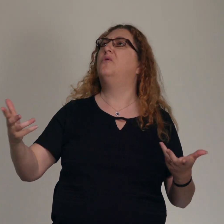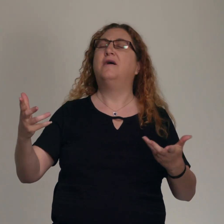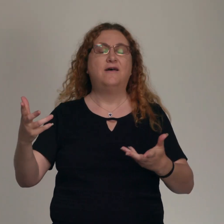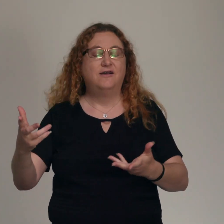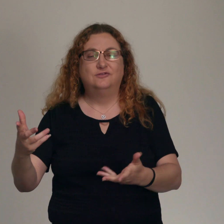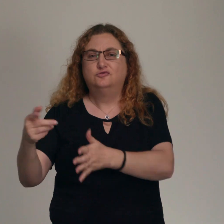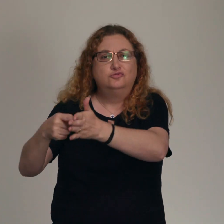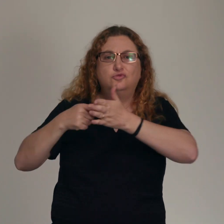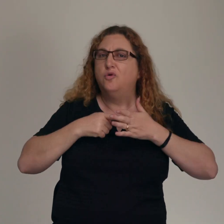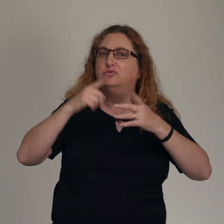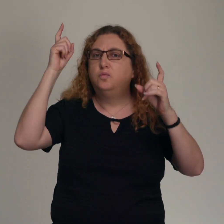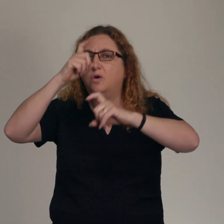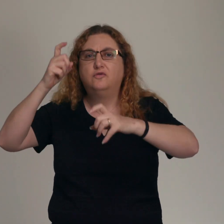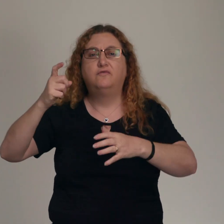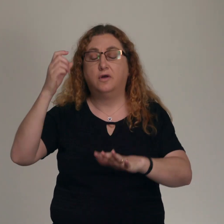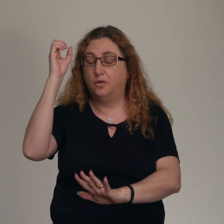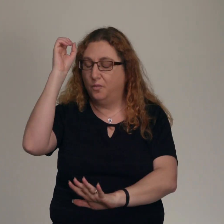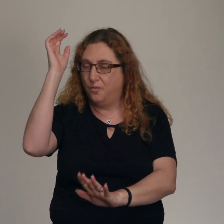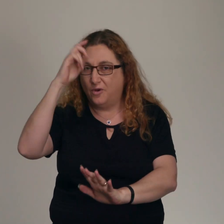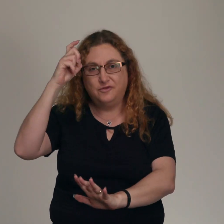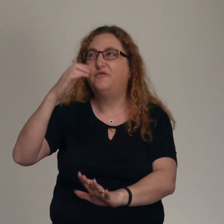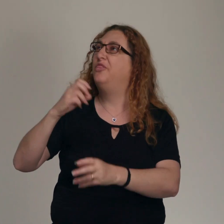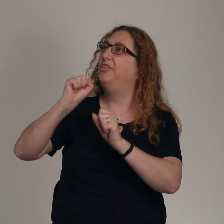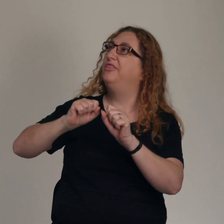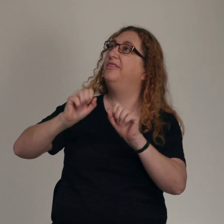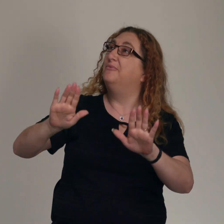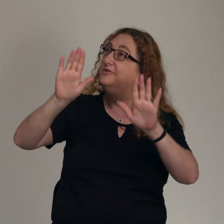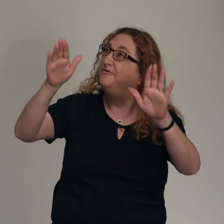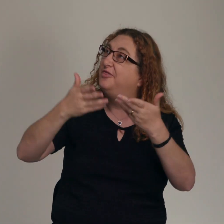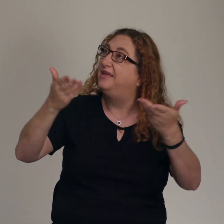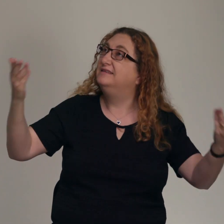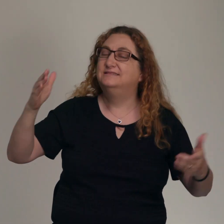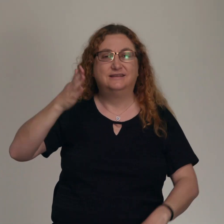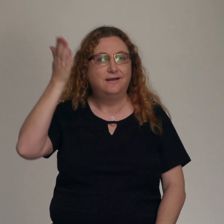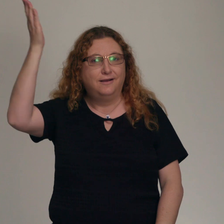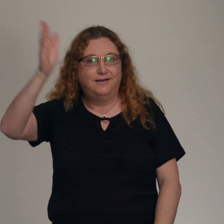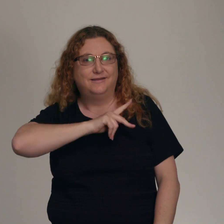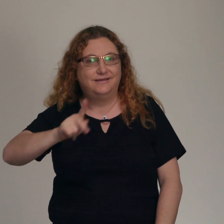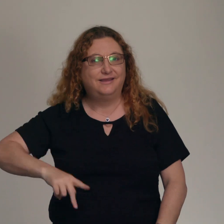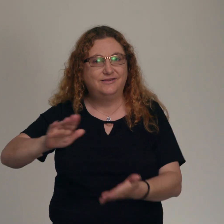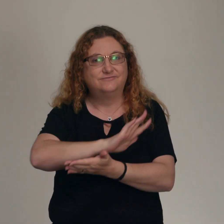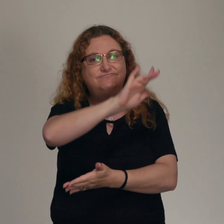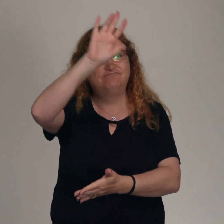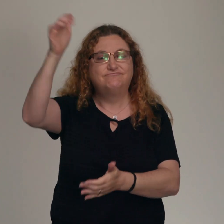In awe and wonder The King of glory The King above all kings